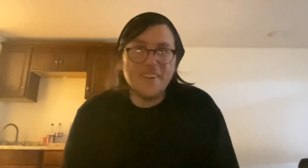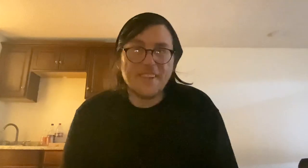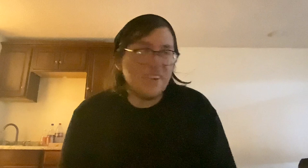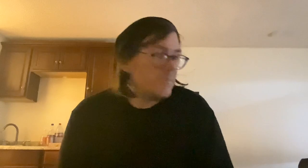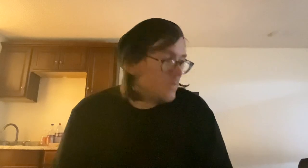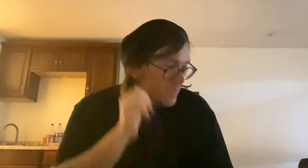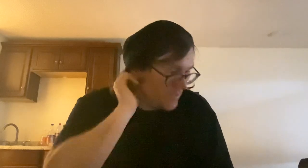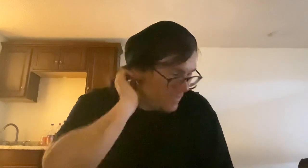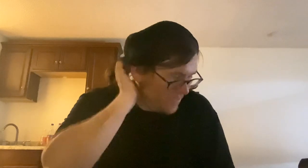don't care.